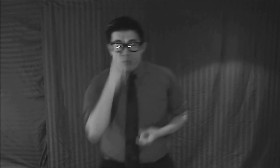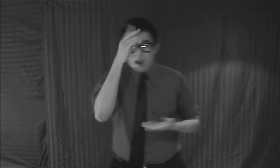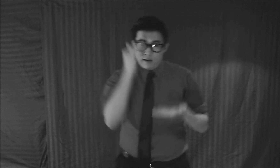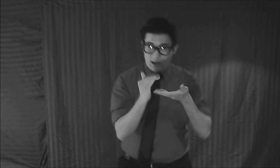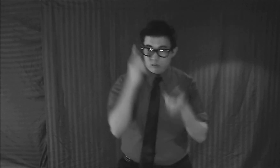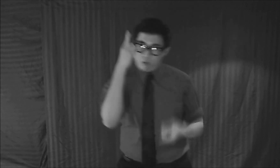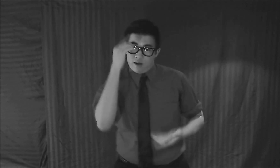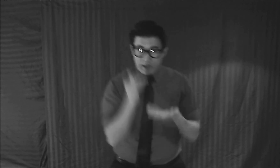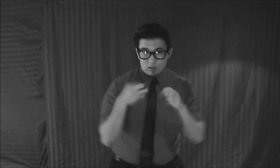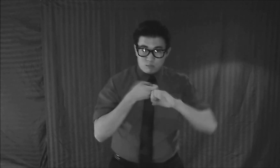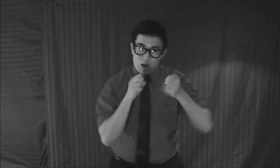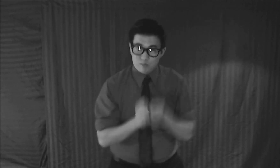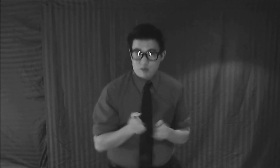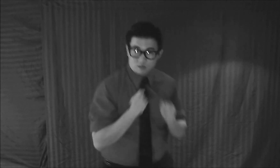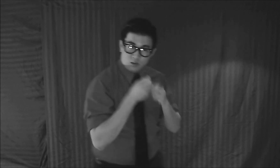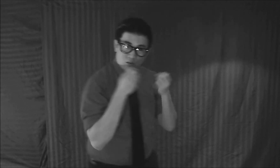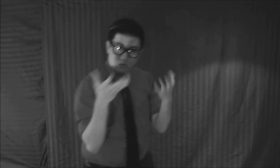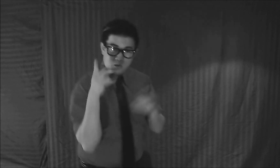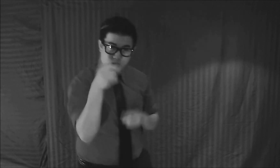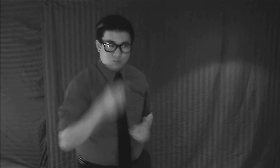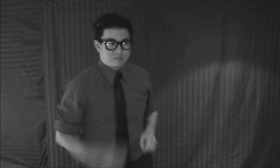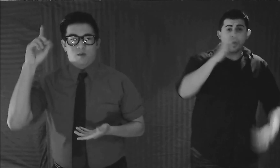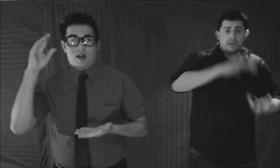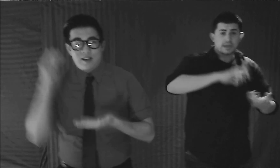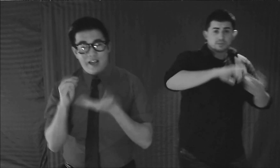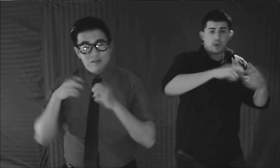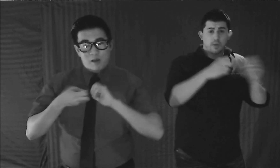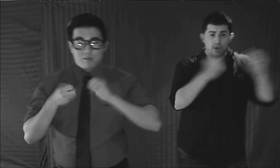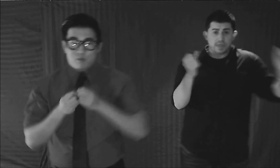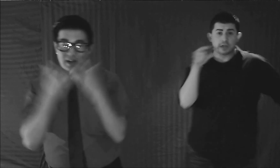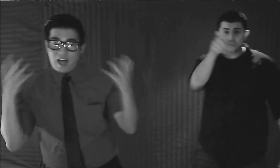one less problem without you